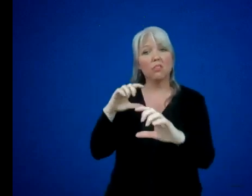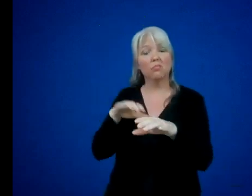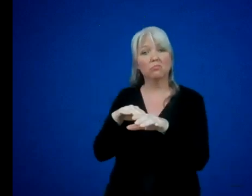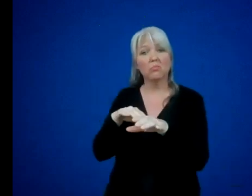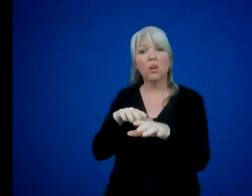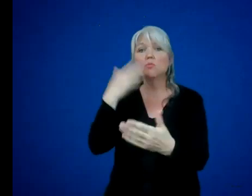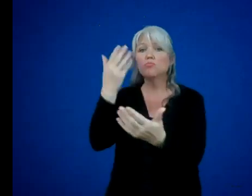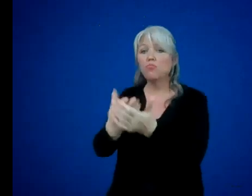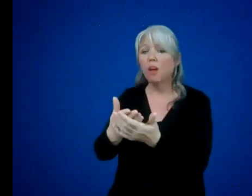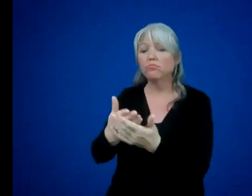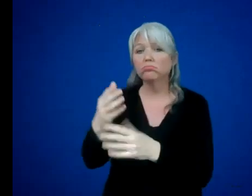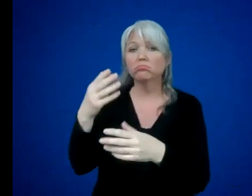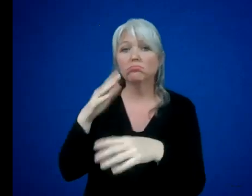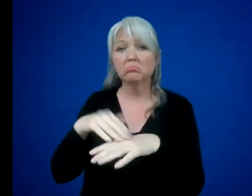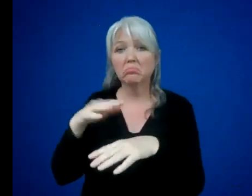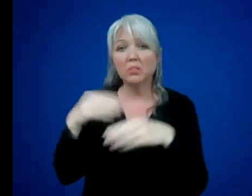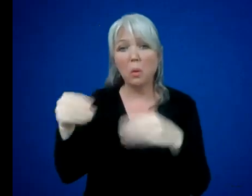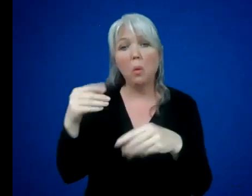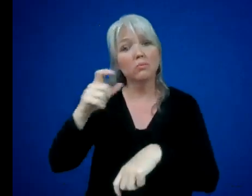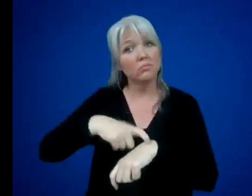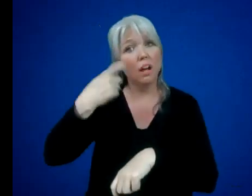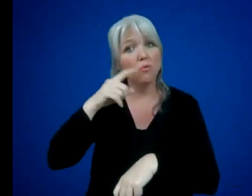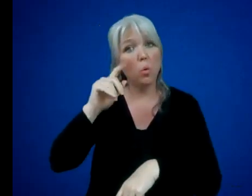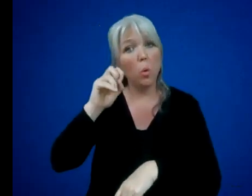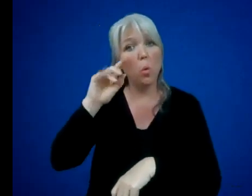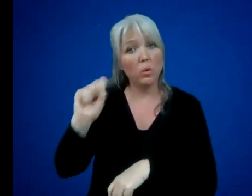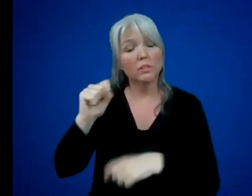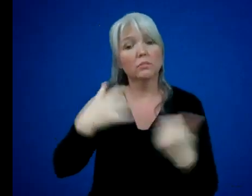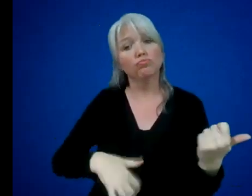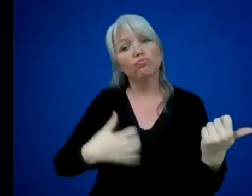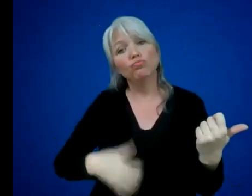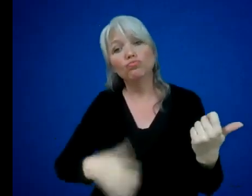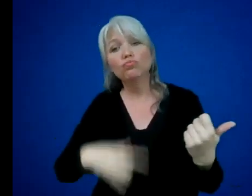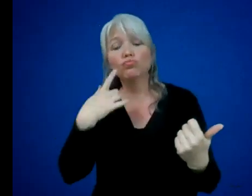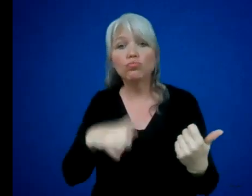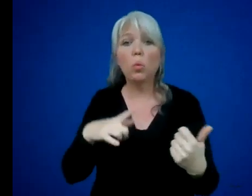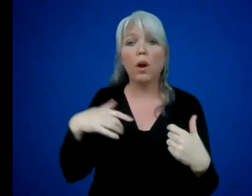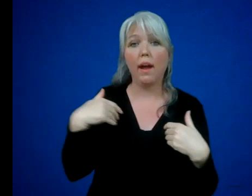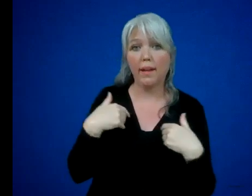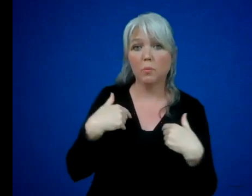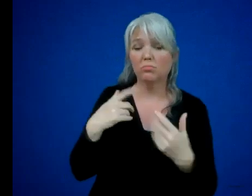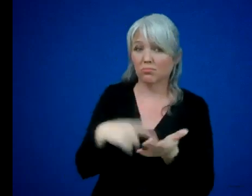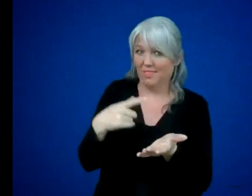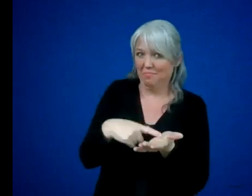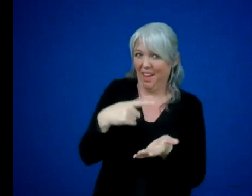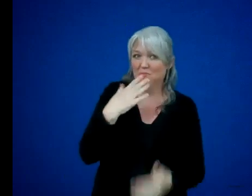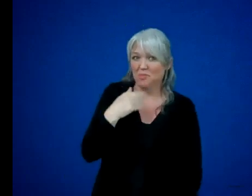time to hear Otis play his guitar music for the animals. Sometimes, Sweetie Pie snuck in for the concert, too.